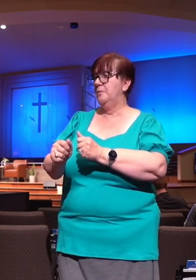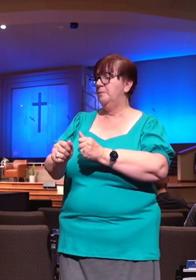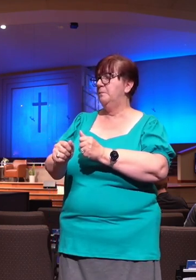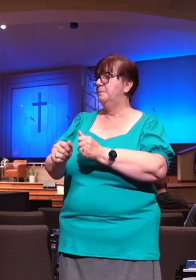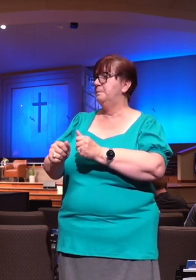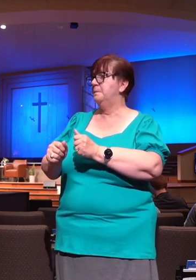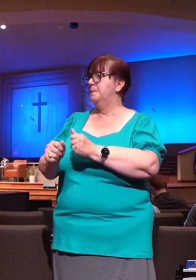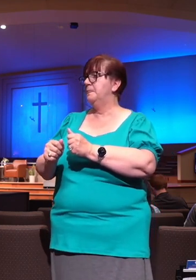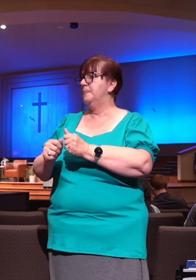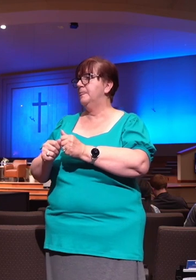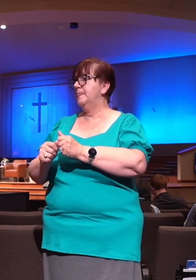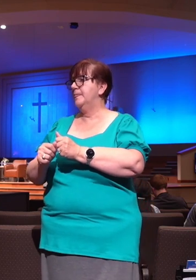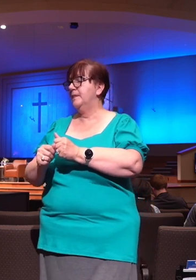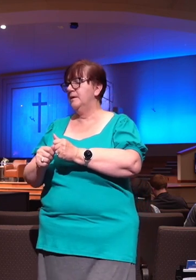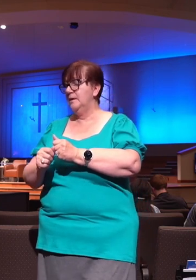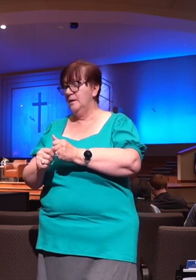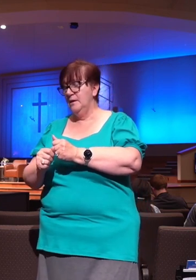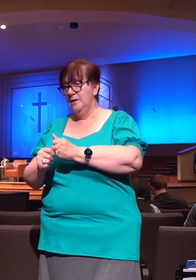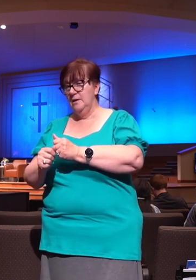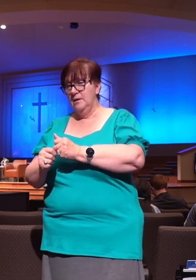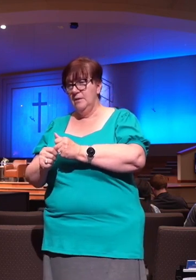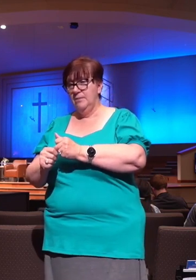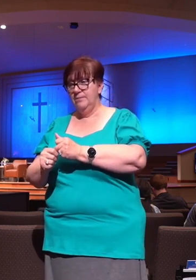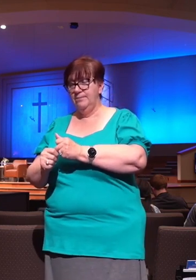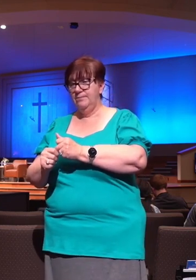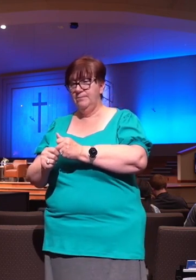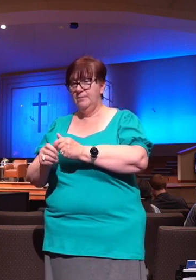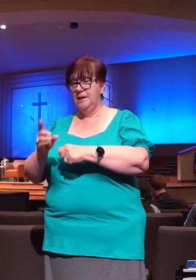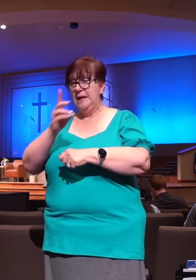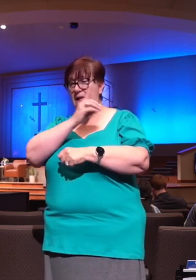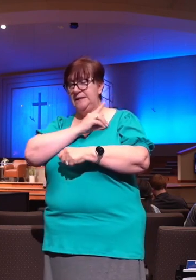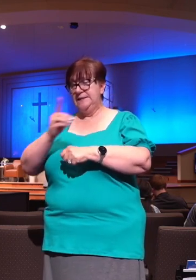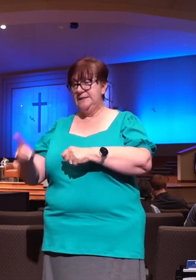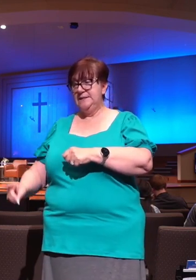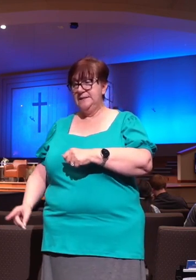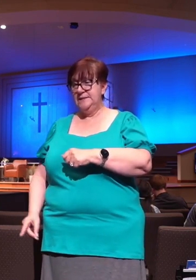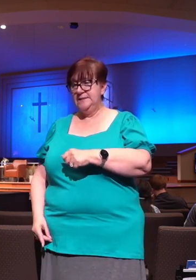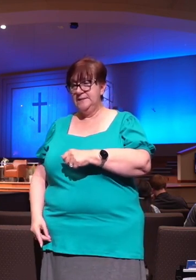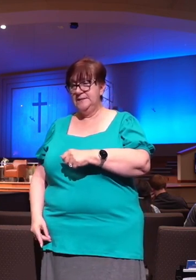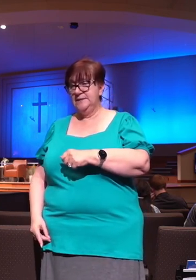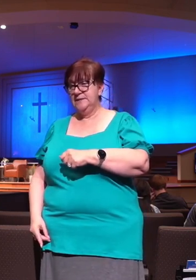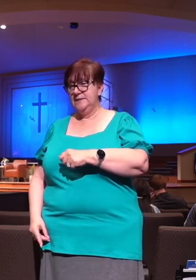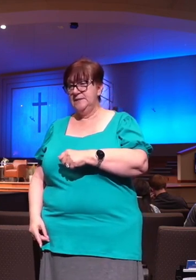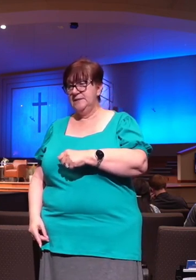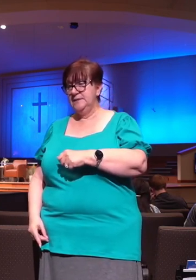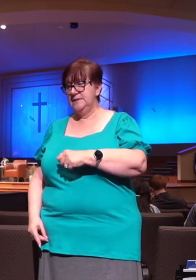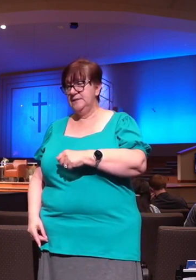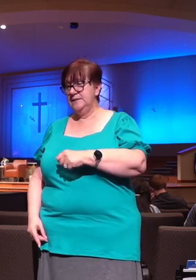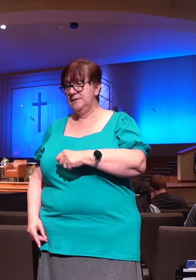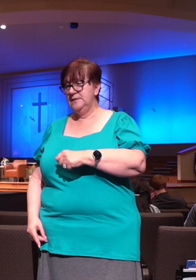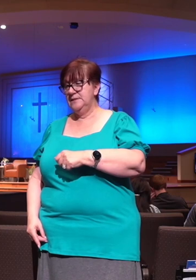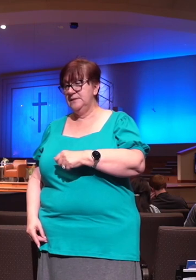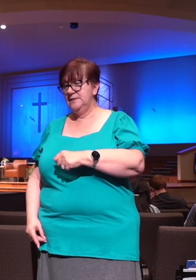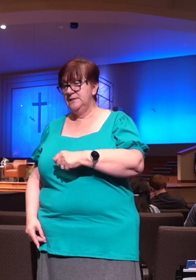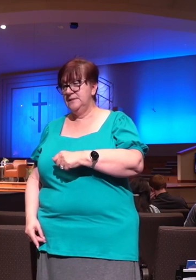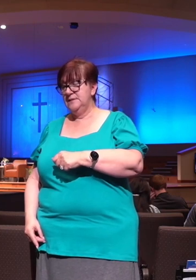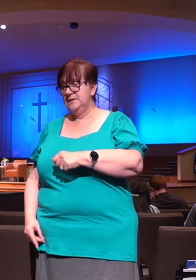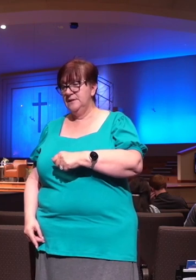speak freely unto you, the patriarch David, that is, he is both dead and buried. His sepulcher is with us in this day. And he goes